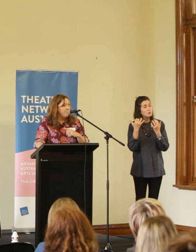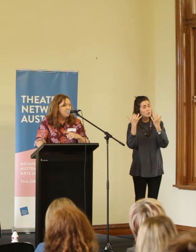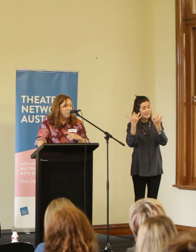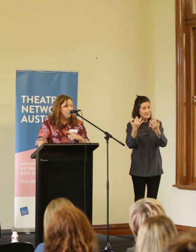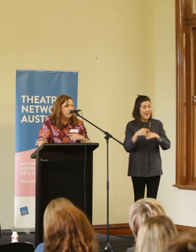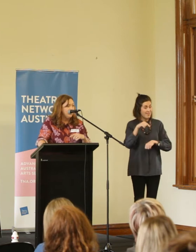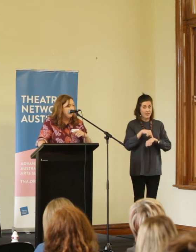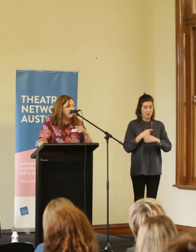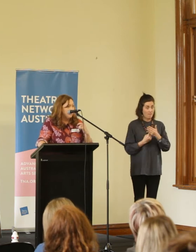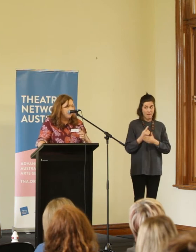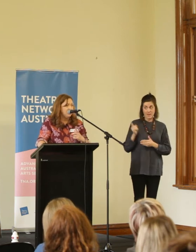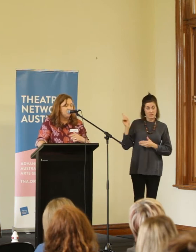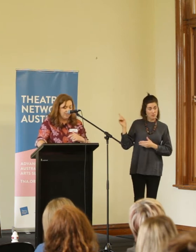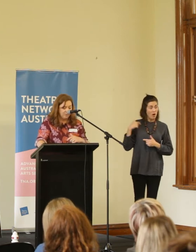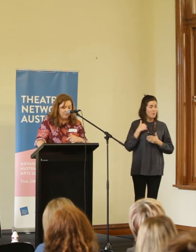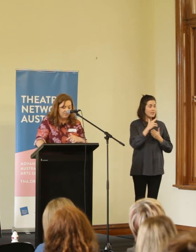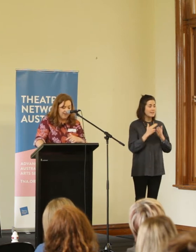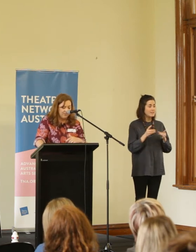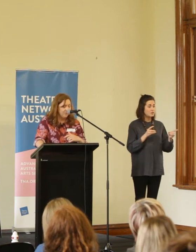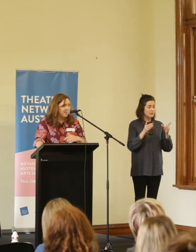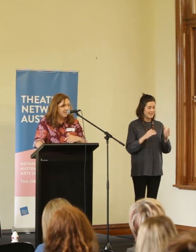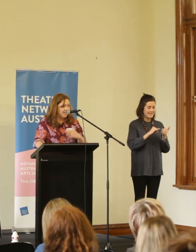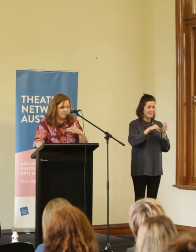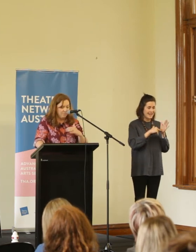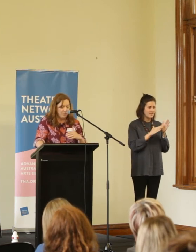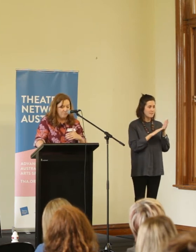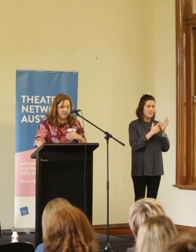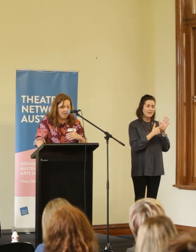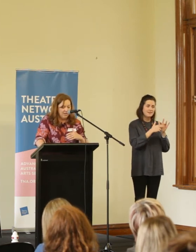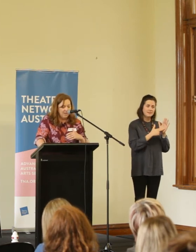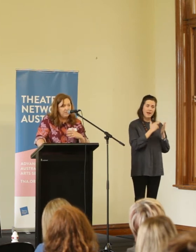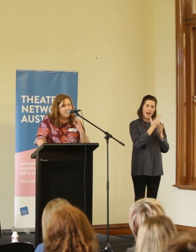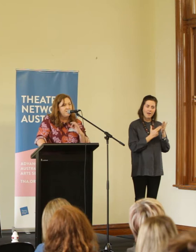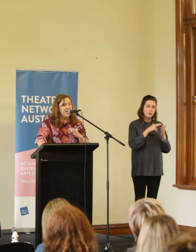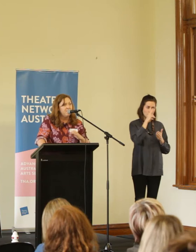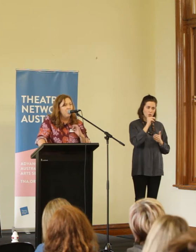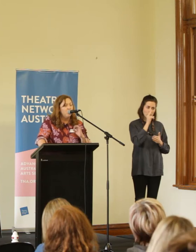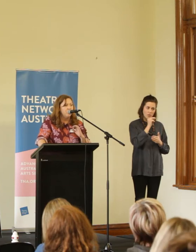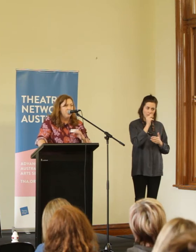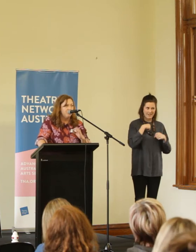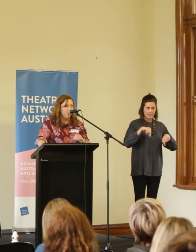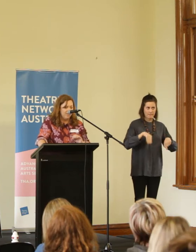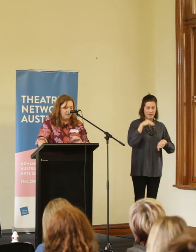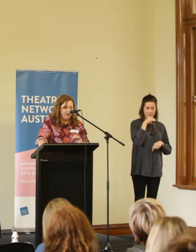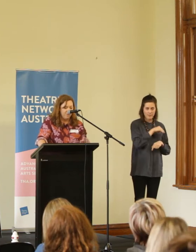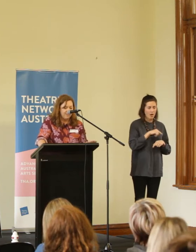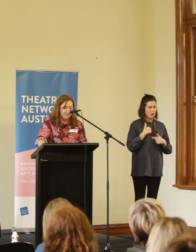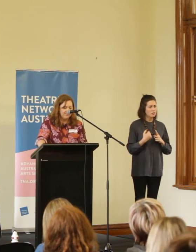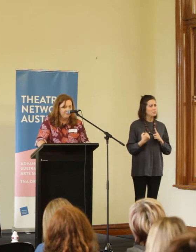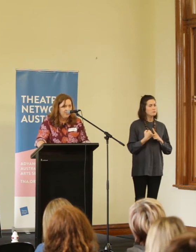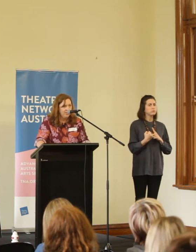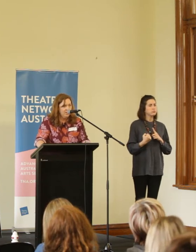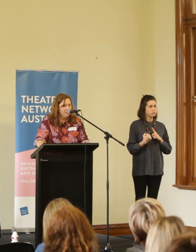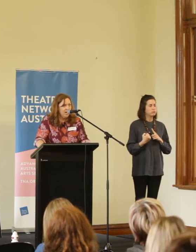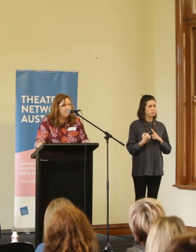at the time of this controversy I was the artistic director of St Martin's Youth Arts Centre here in Melbourne, this became a watershed moment in my practice.